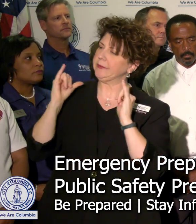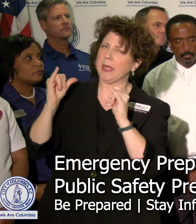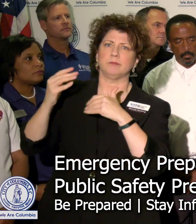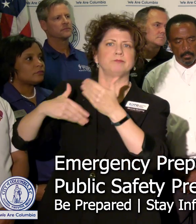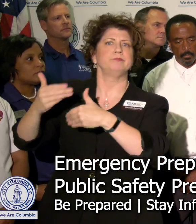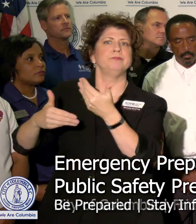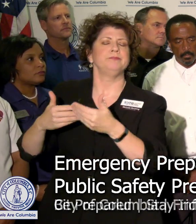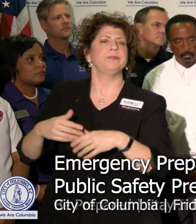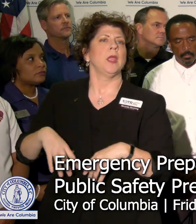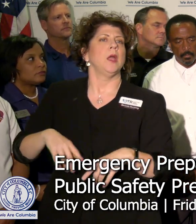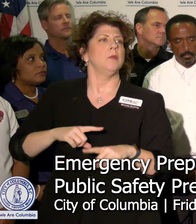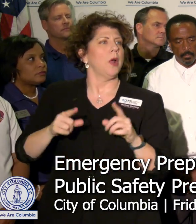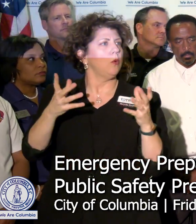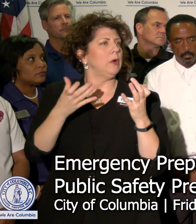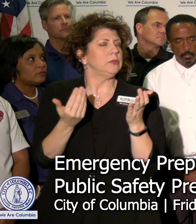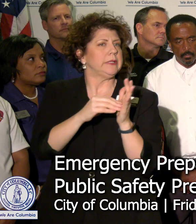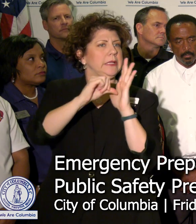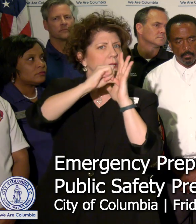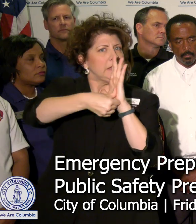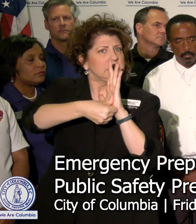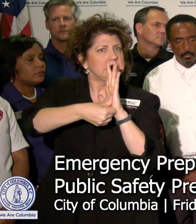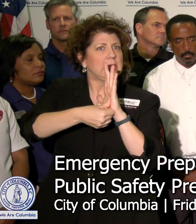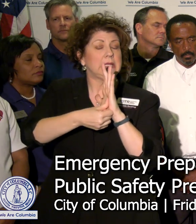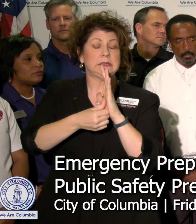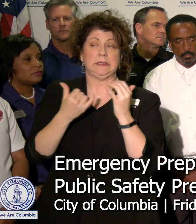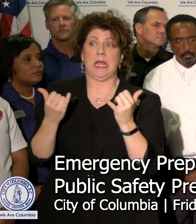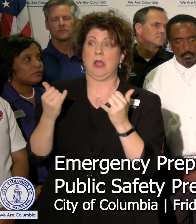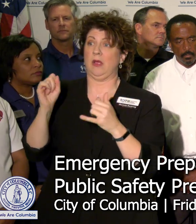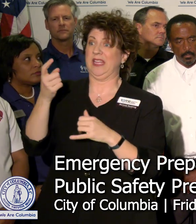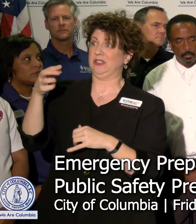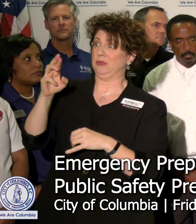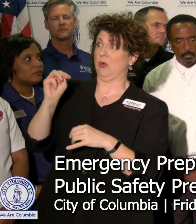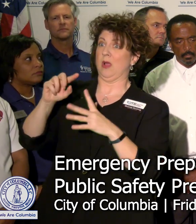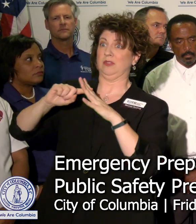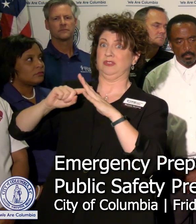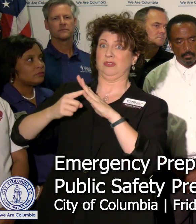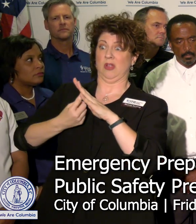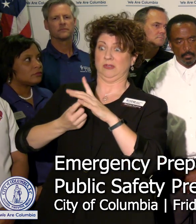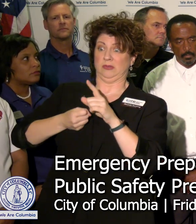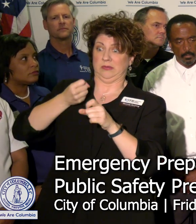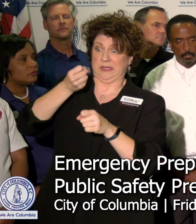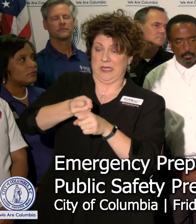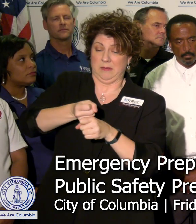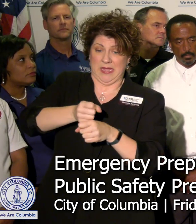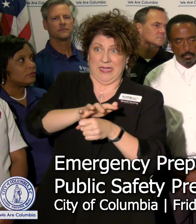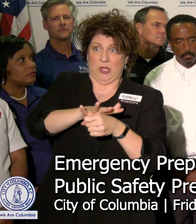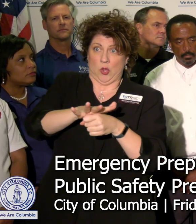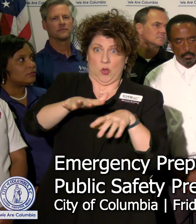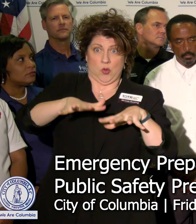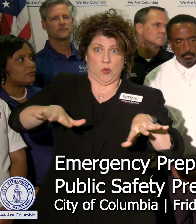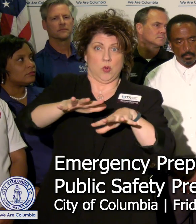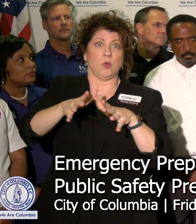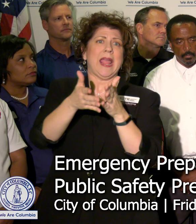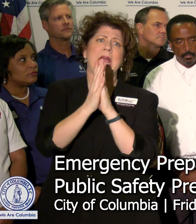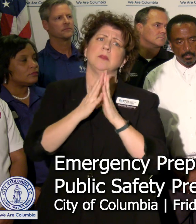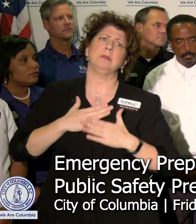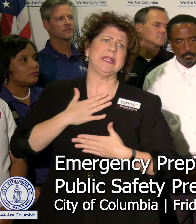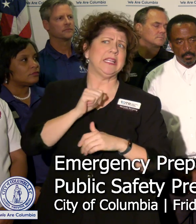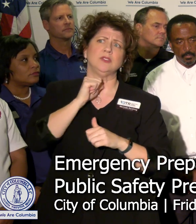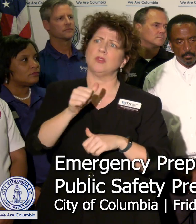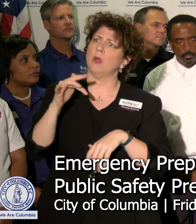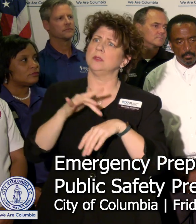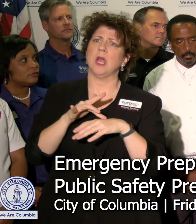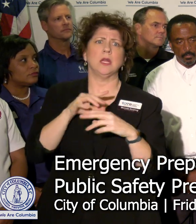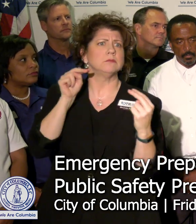Again, we want to emphasize as this storm starts to unfold here locally, we ask that everyone stay off the roadway,